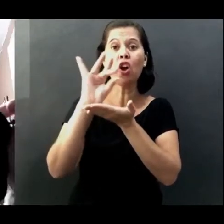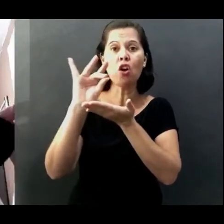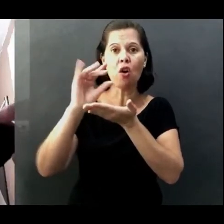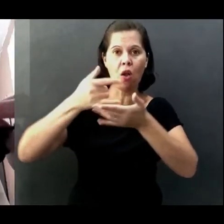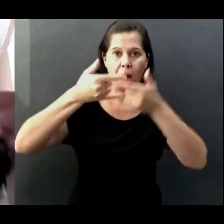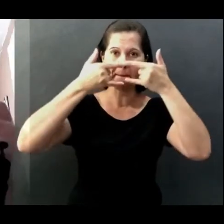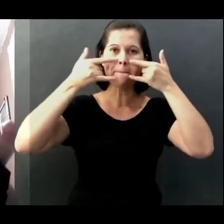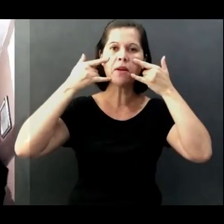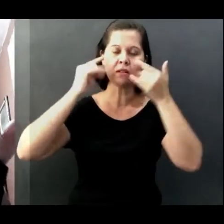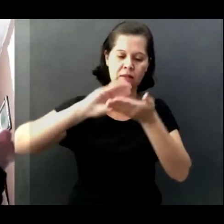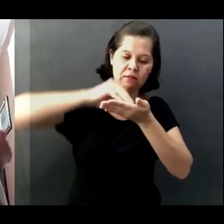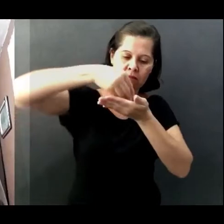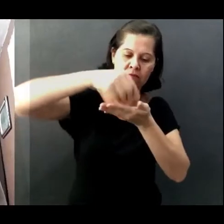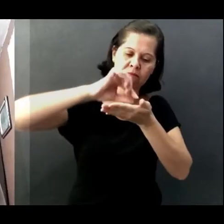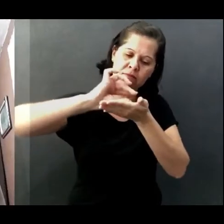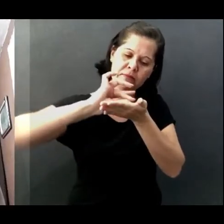you put it on top.